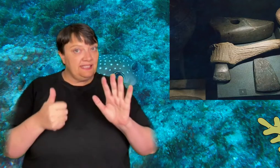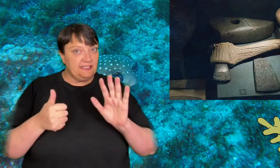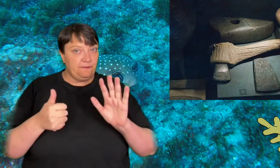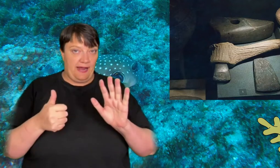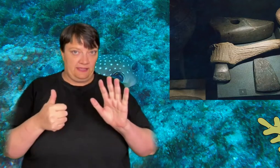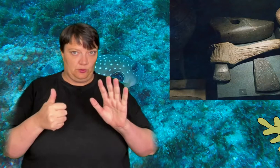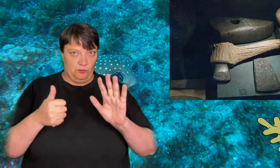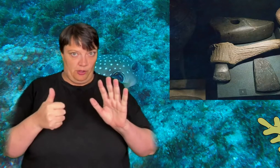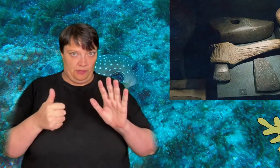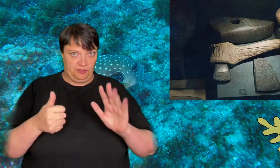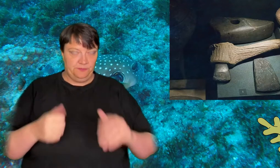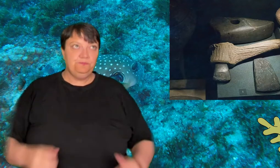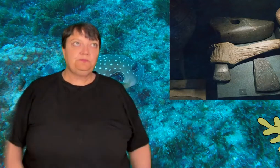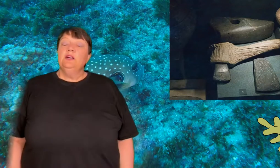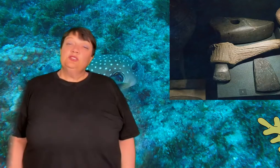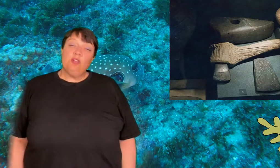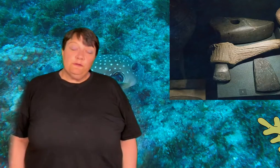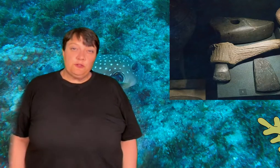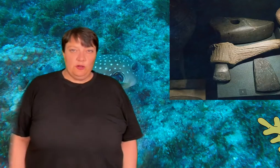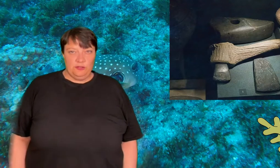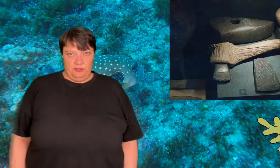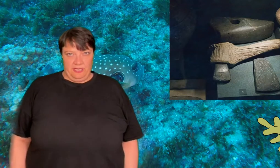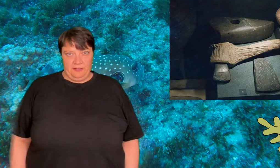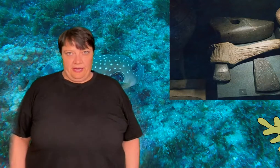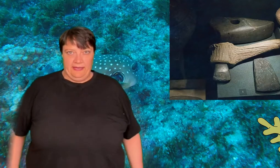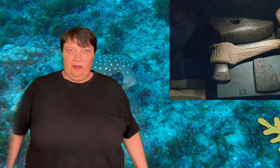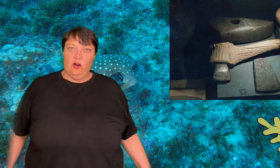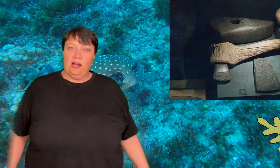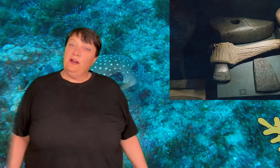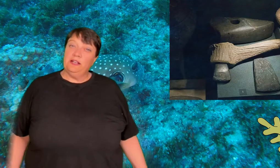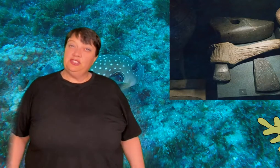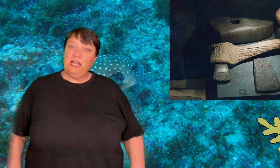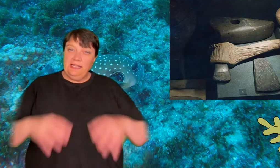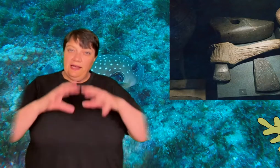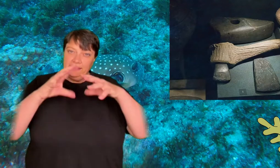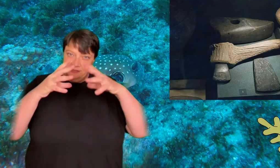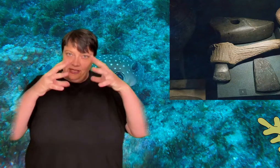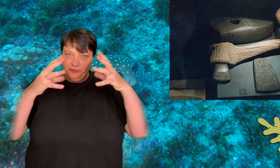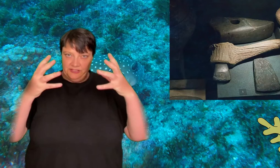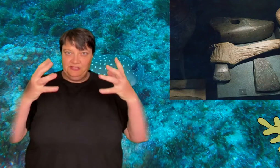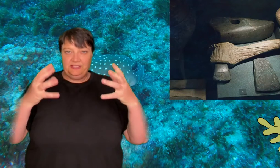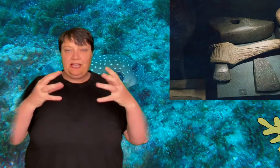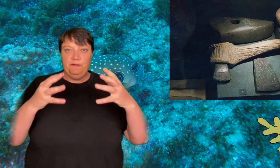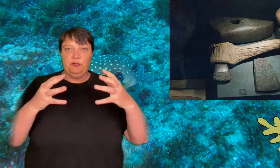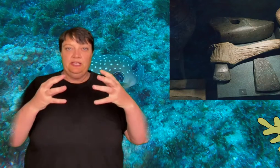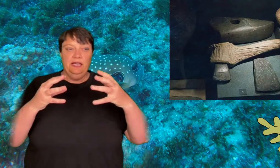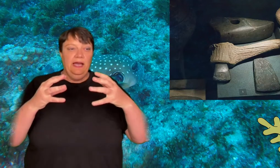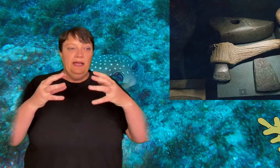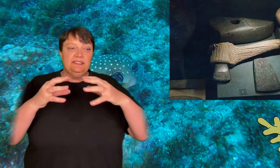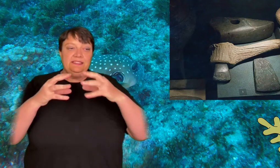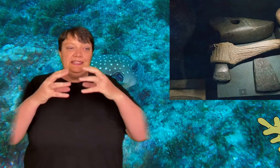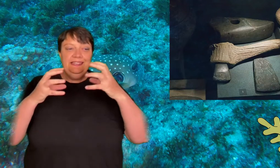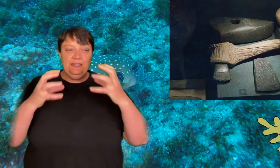six fractal polyps. Soft corals on the other hand are a jelly-like substance covering